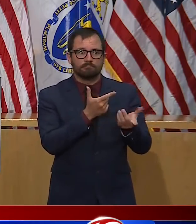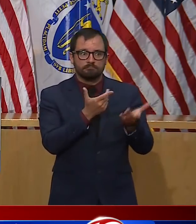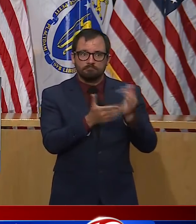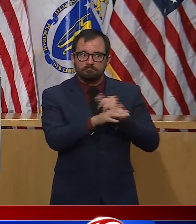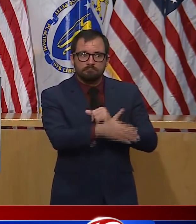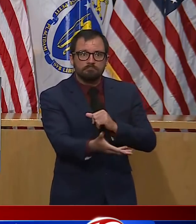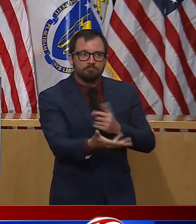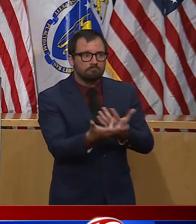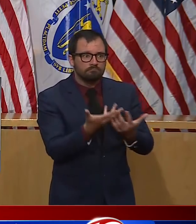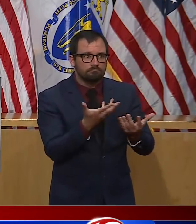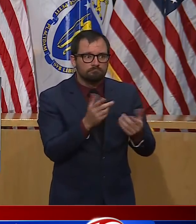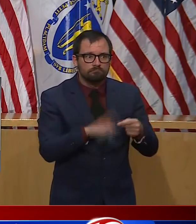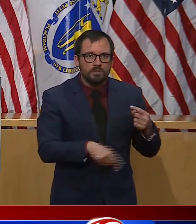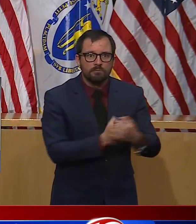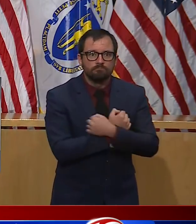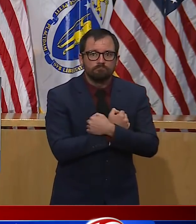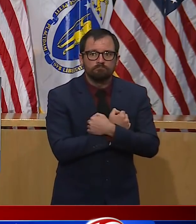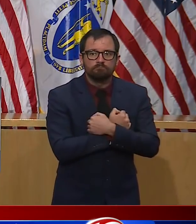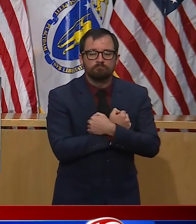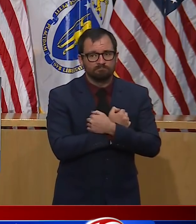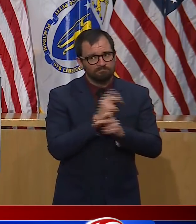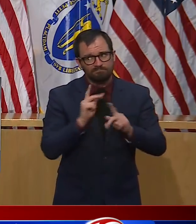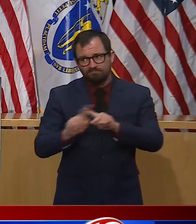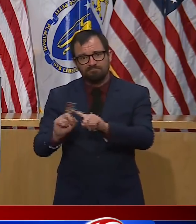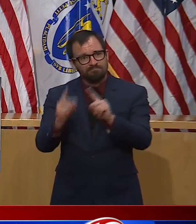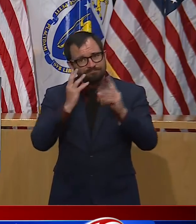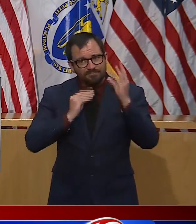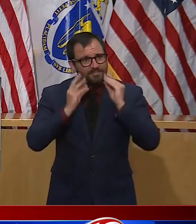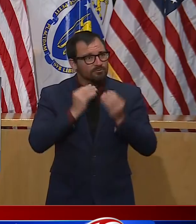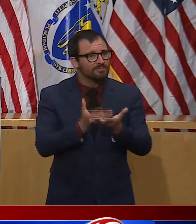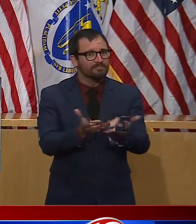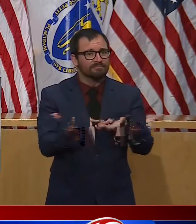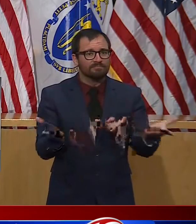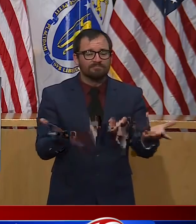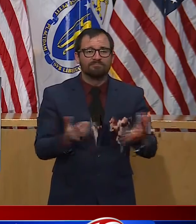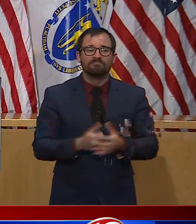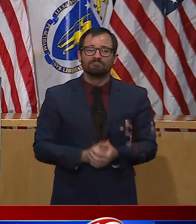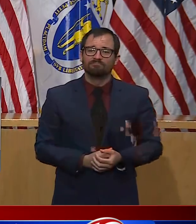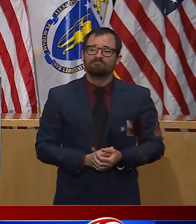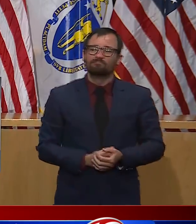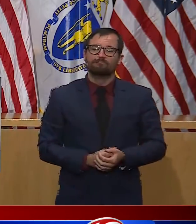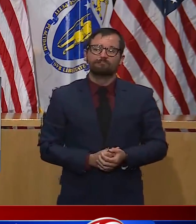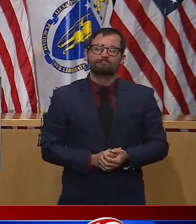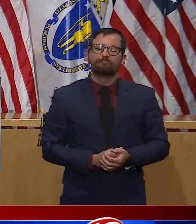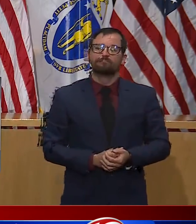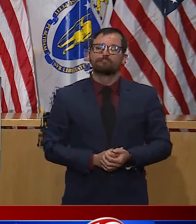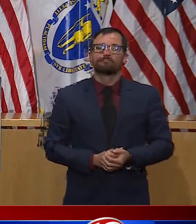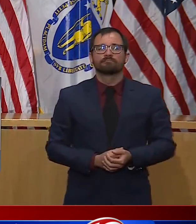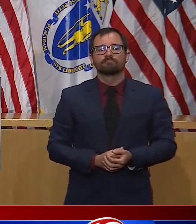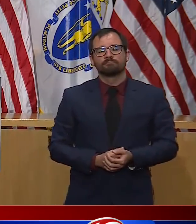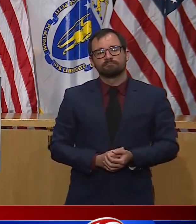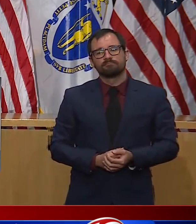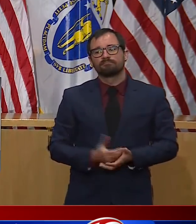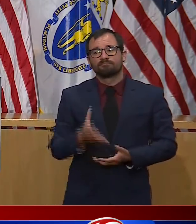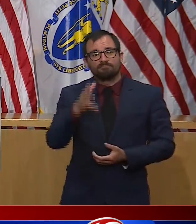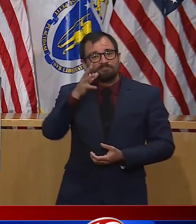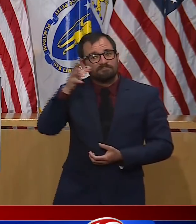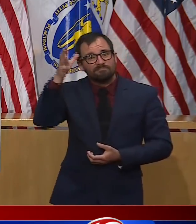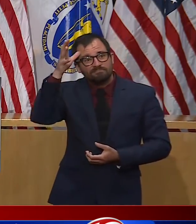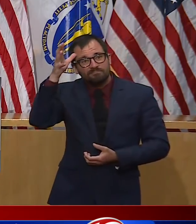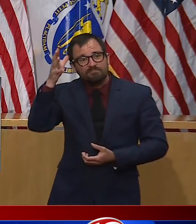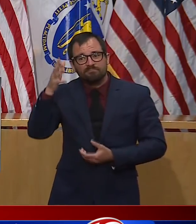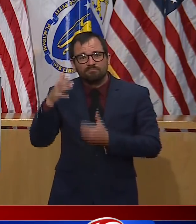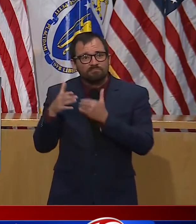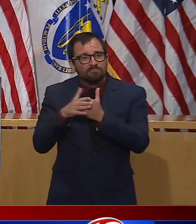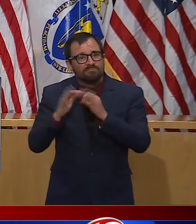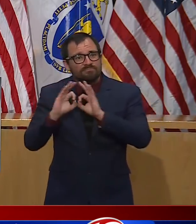or a dad, there are tens of thousands of you right now here in the commonwealth who have either grieved or are going through one of